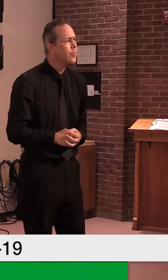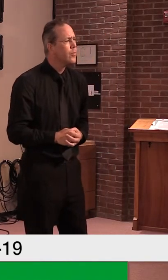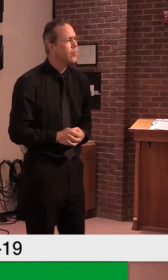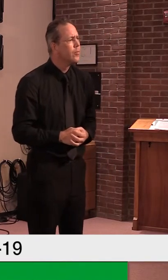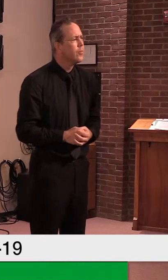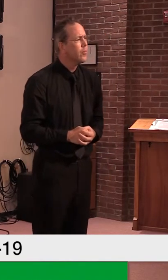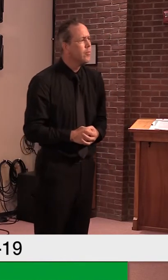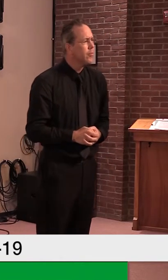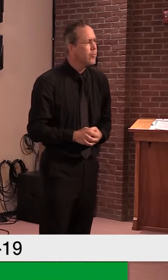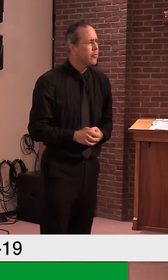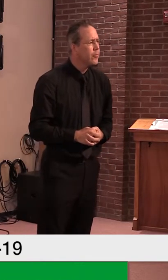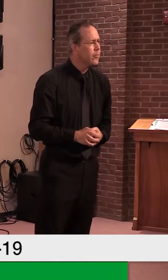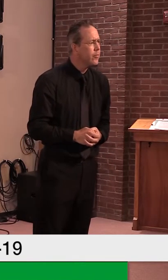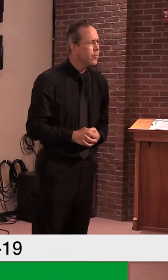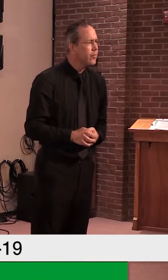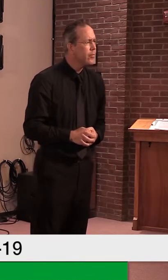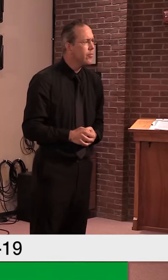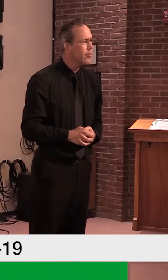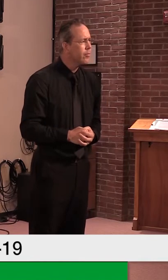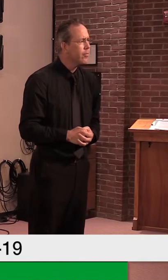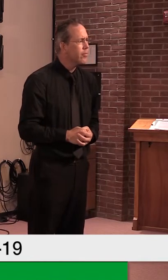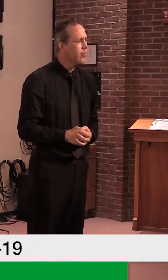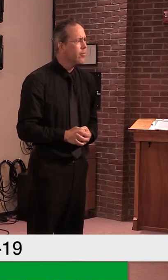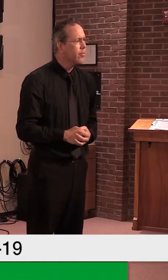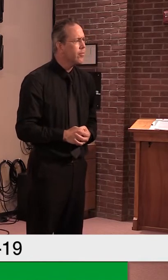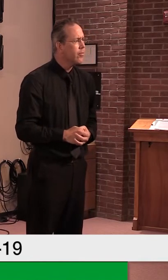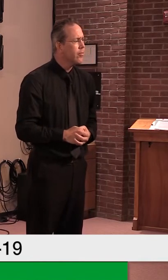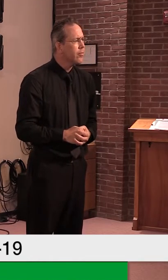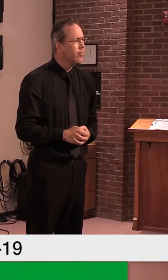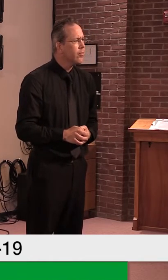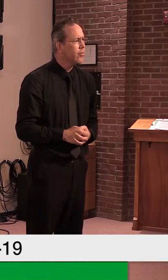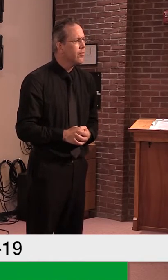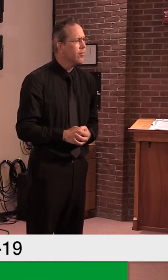uh, you know, this is a business for those folks, um,